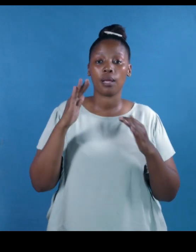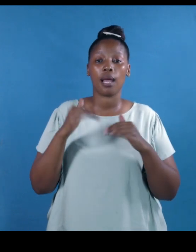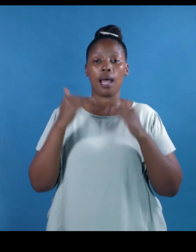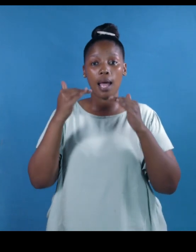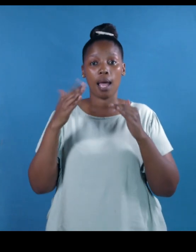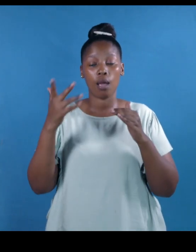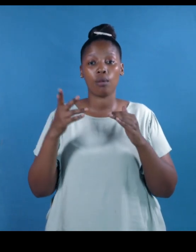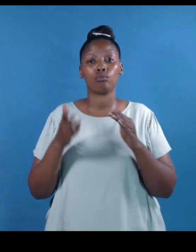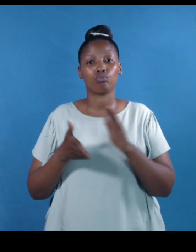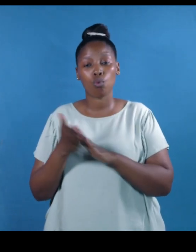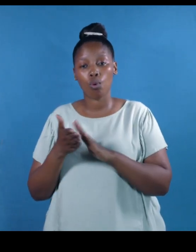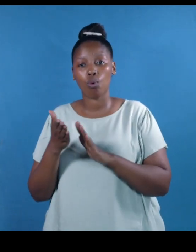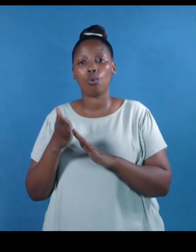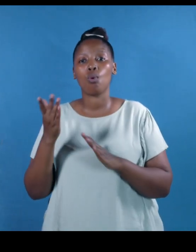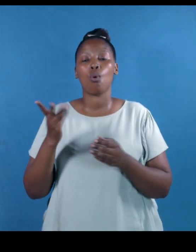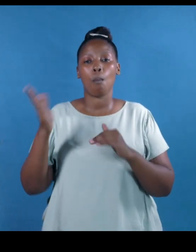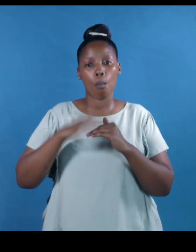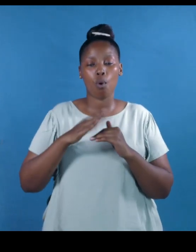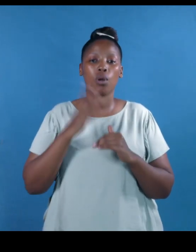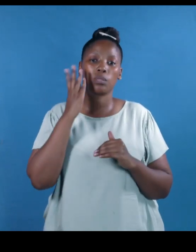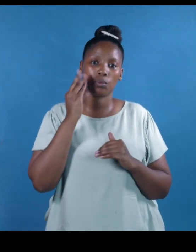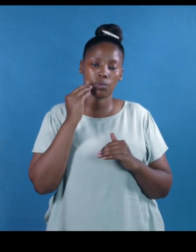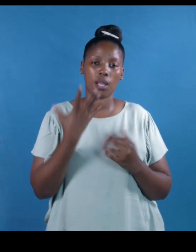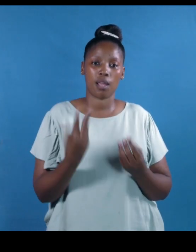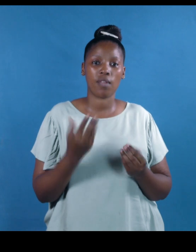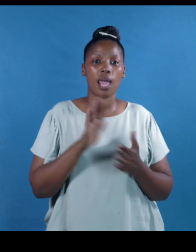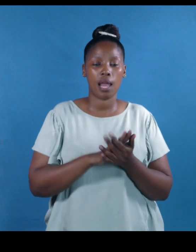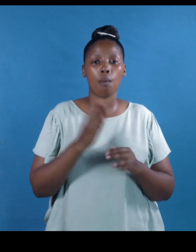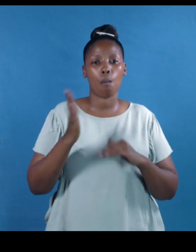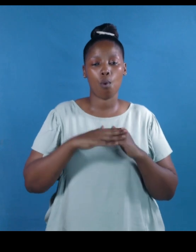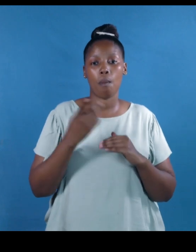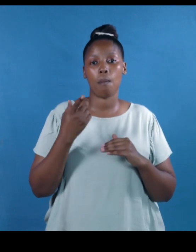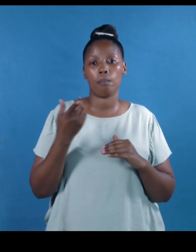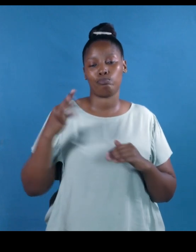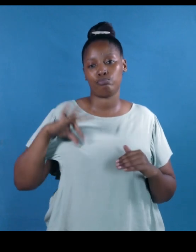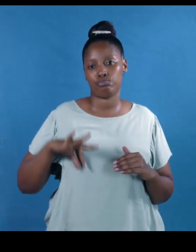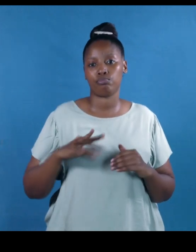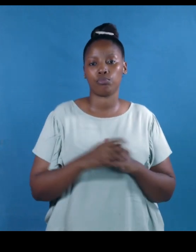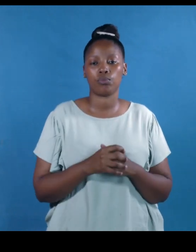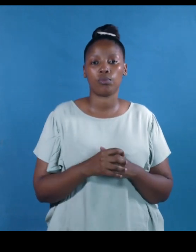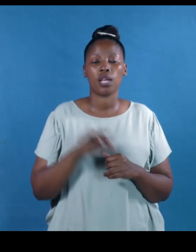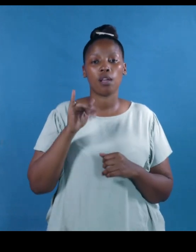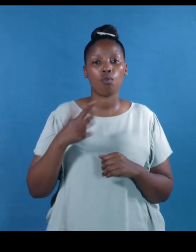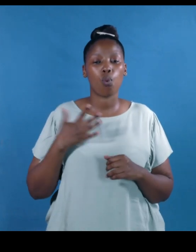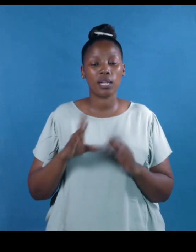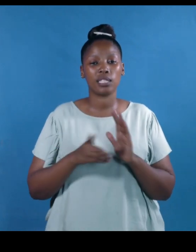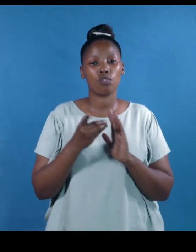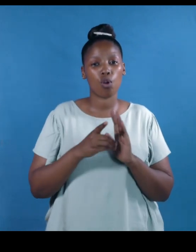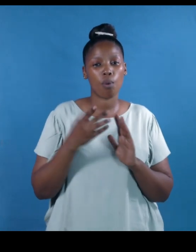have and the more money you can make. So whether you choose to develop and grow your career, or work in jobs